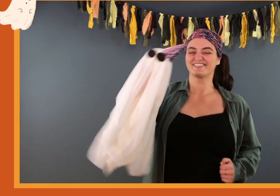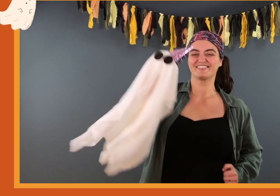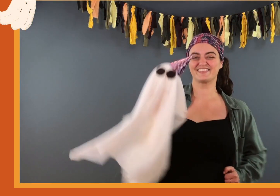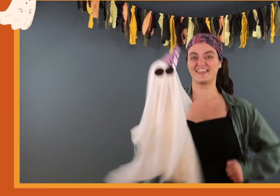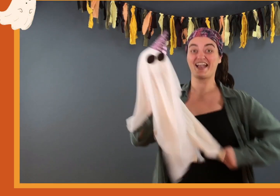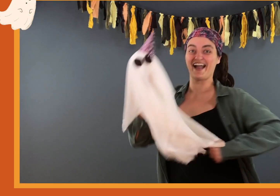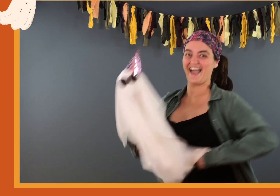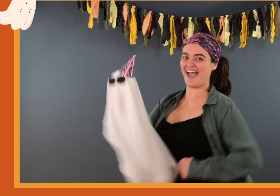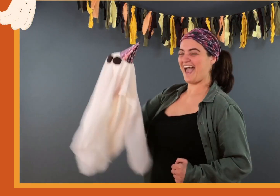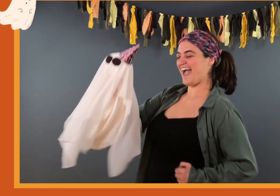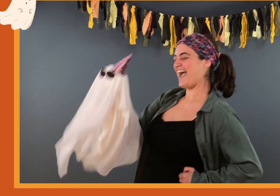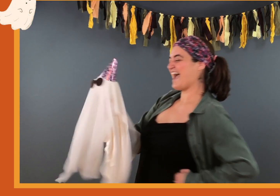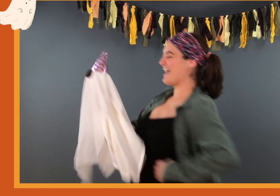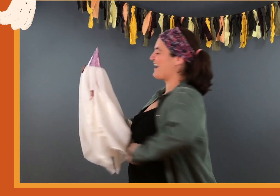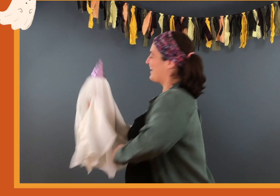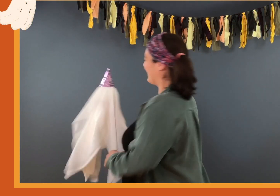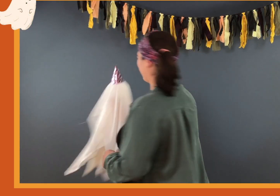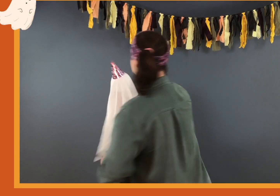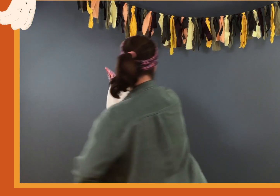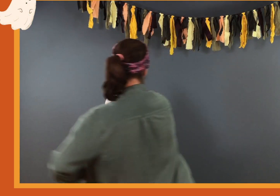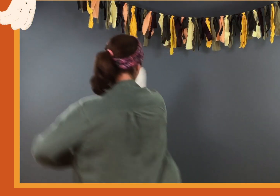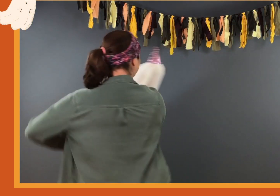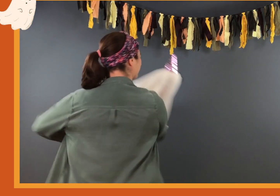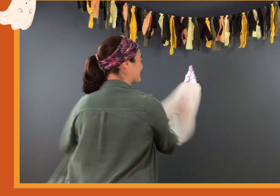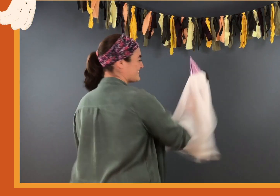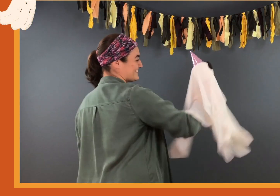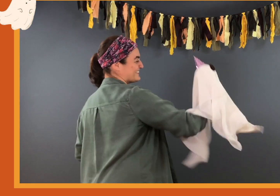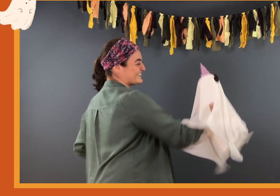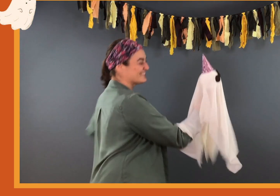Halloween A